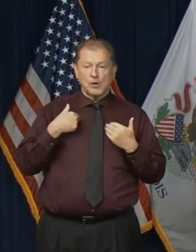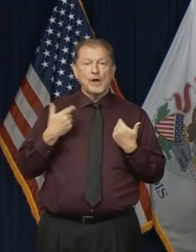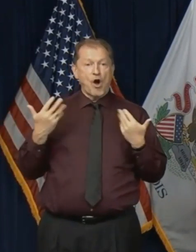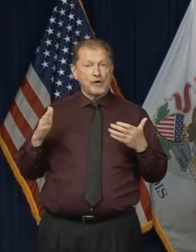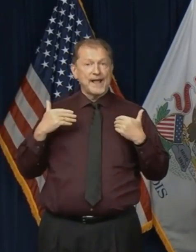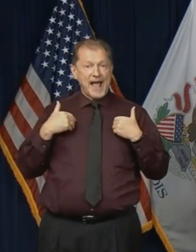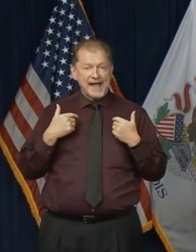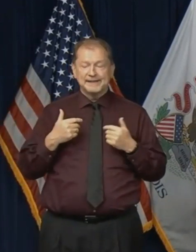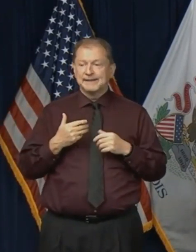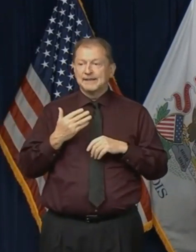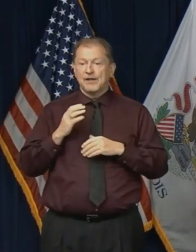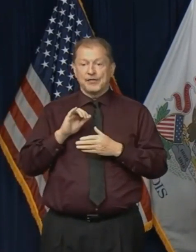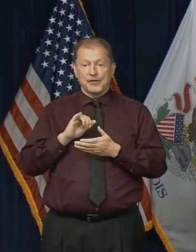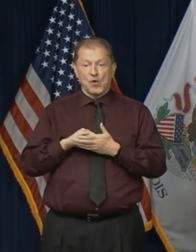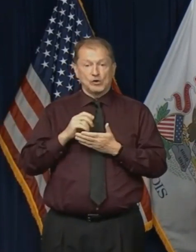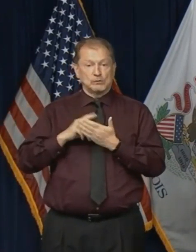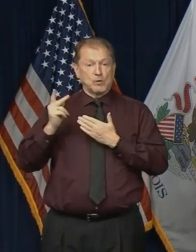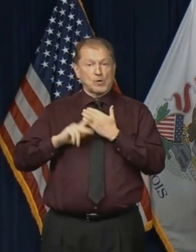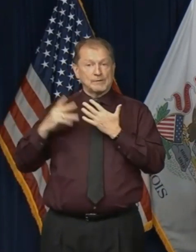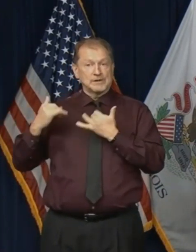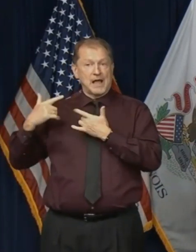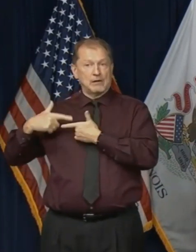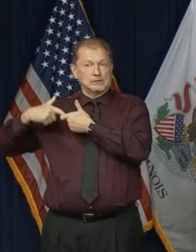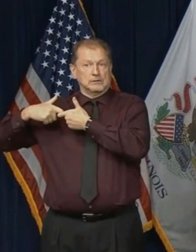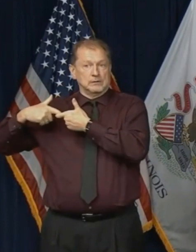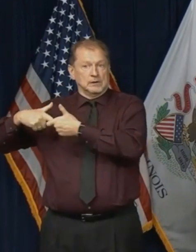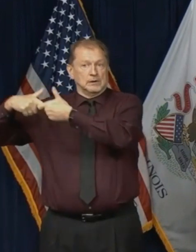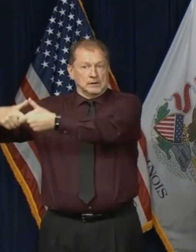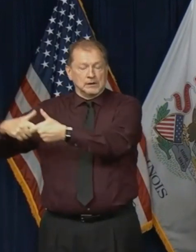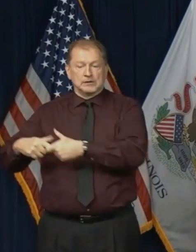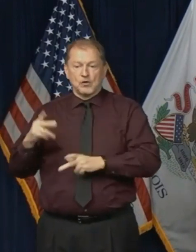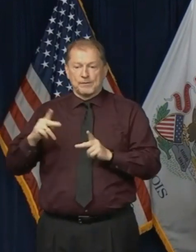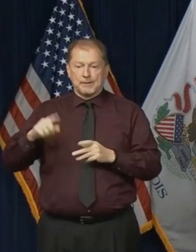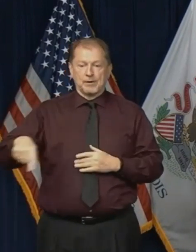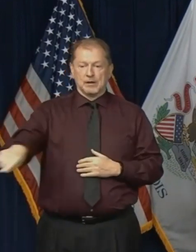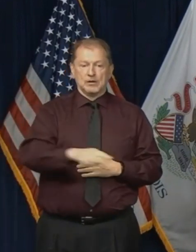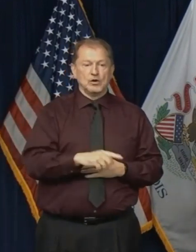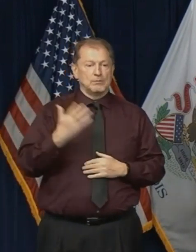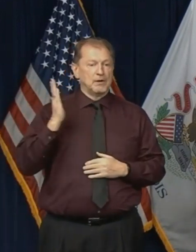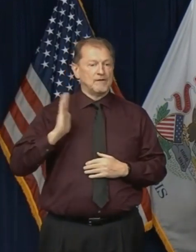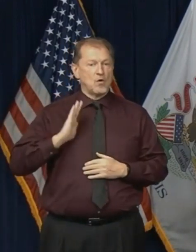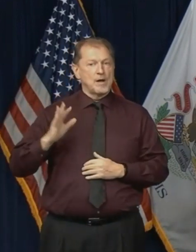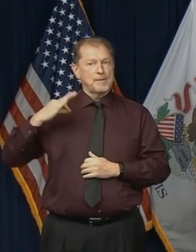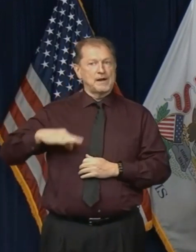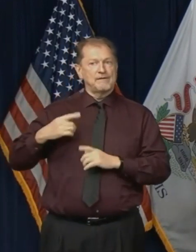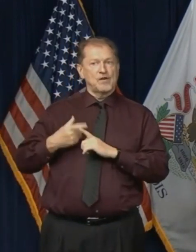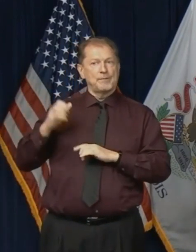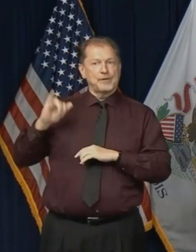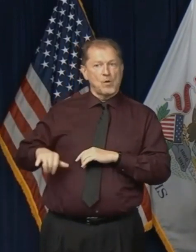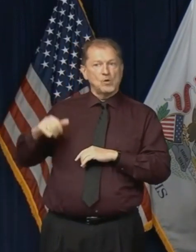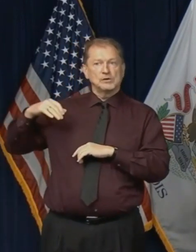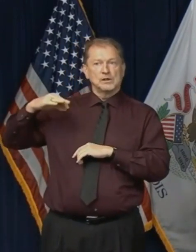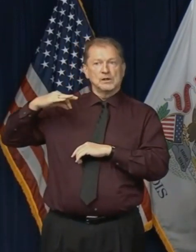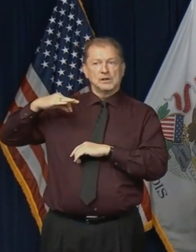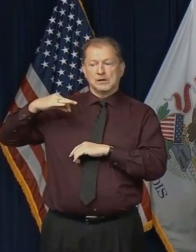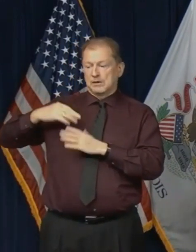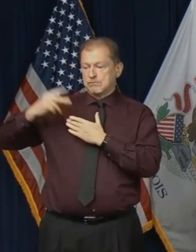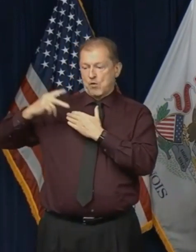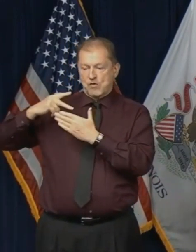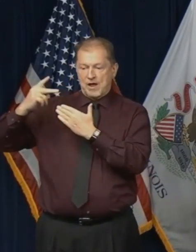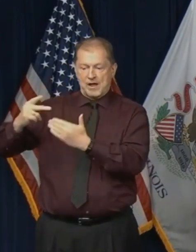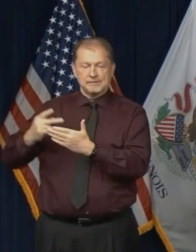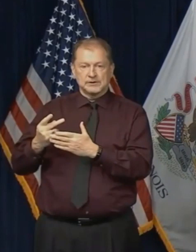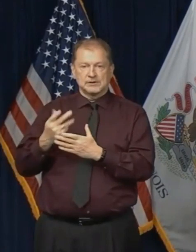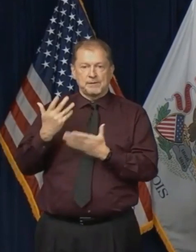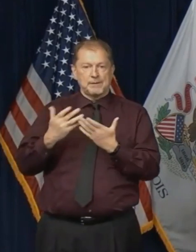community, they're not doing those programs anymore. So the beneficiaries of all those programs, they're not getting them anymore. We know